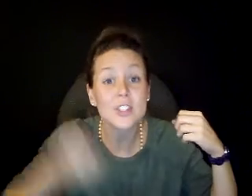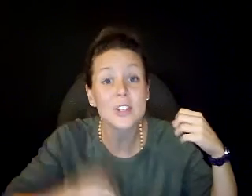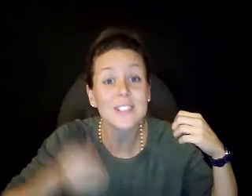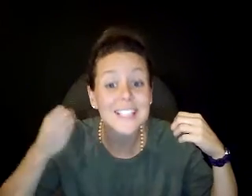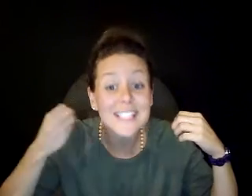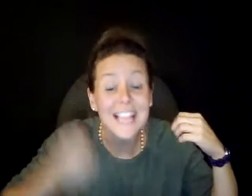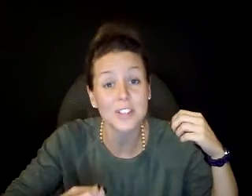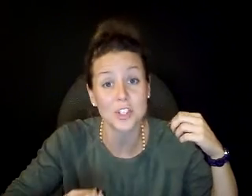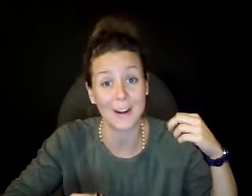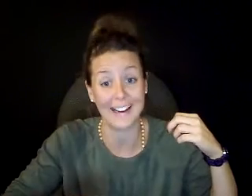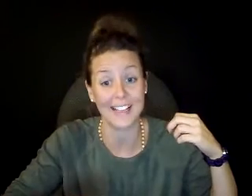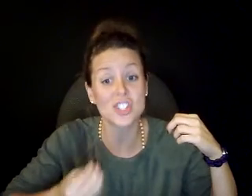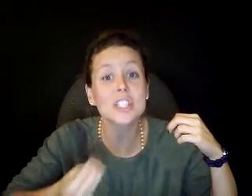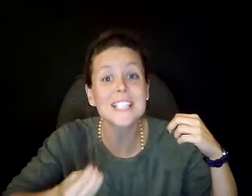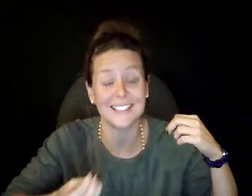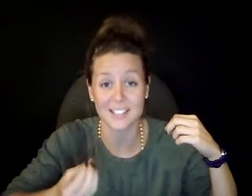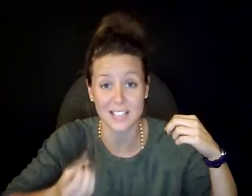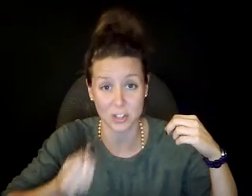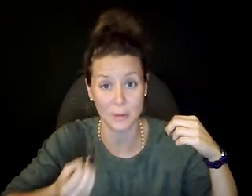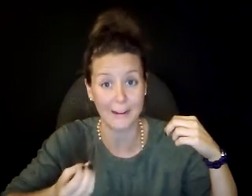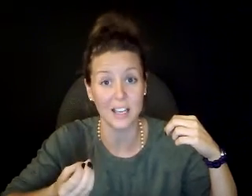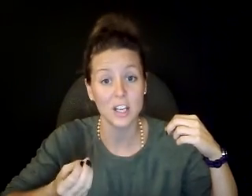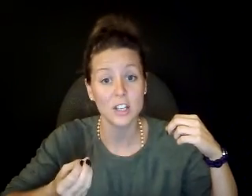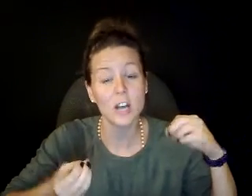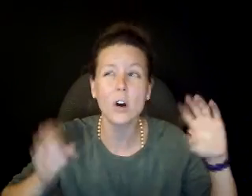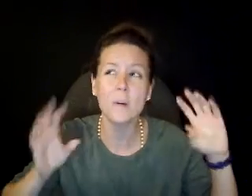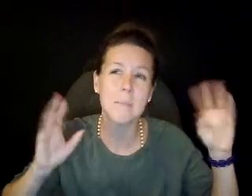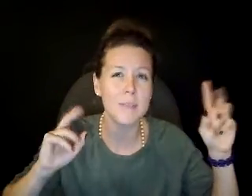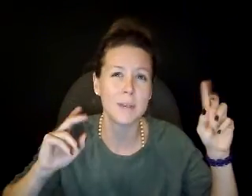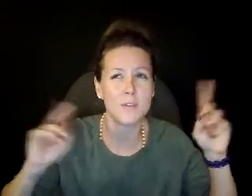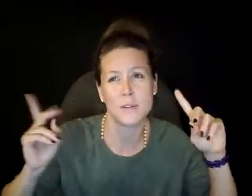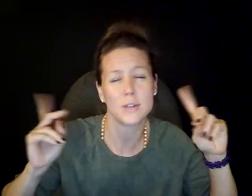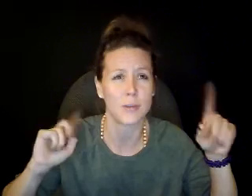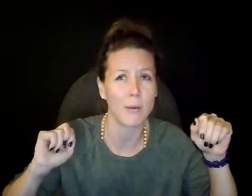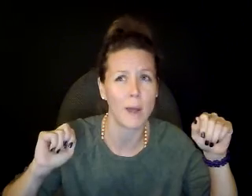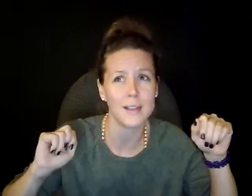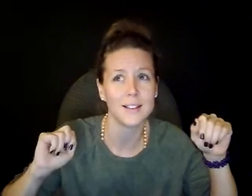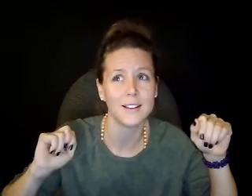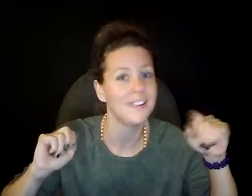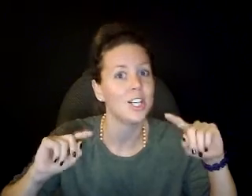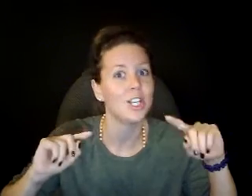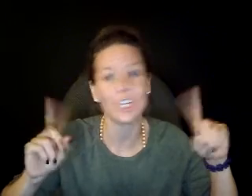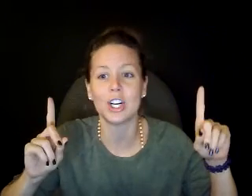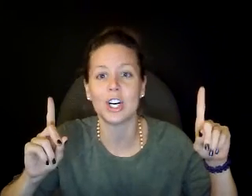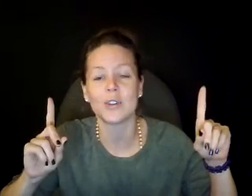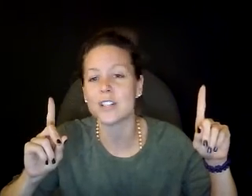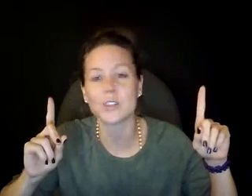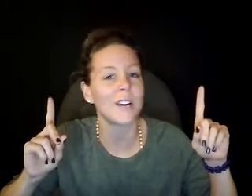certain sanctuary. Certain sanctuary. Not, oh, maybe if you've done this or that right. No, no, no, no. There is no right